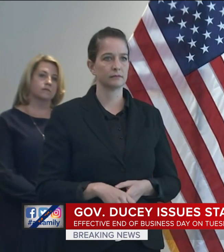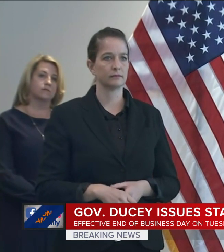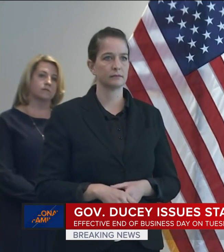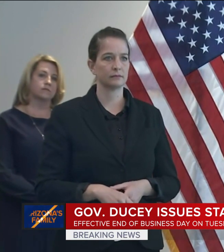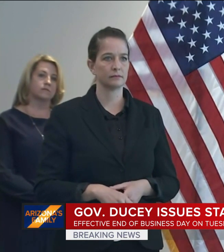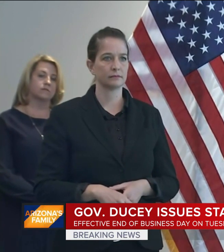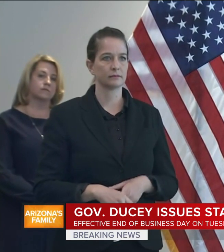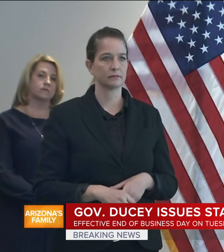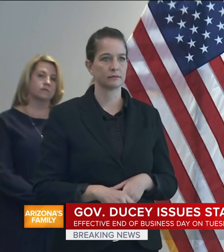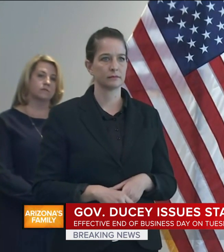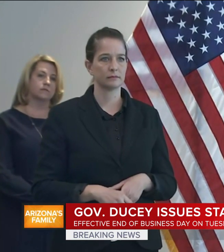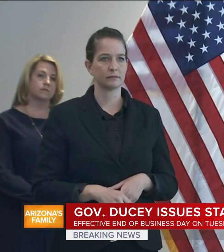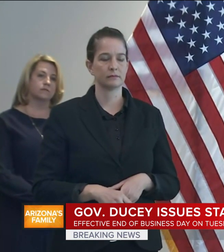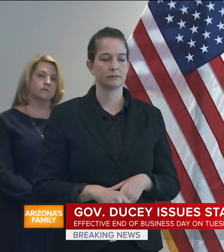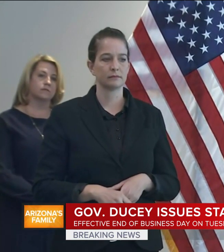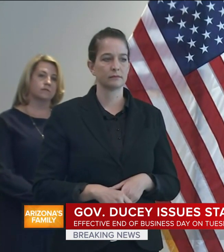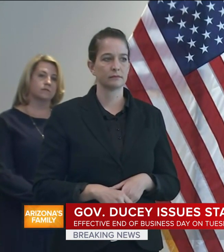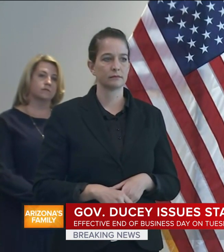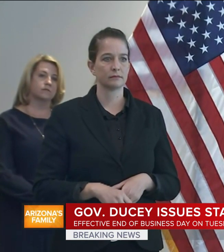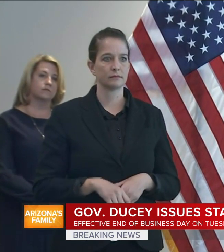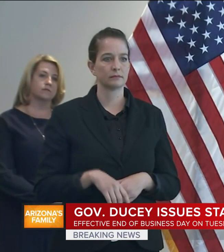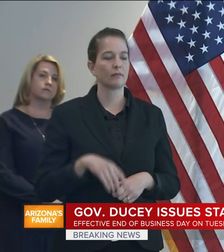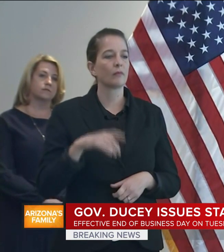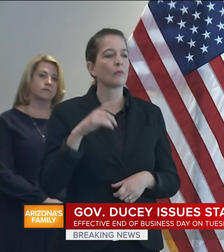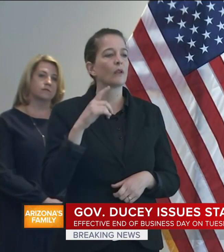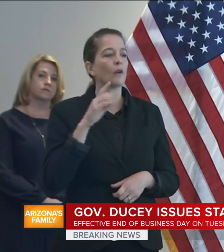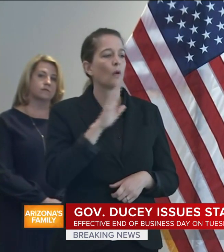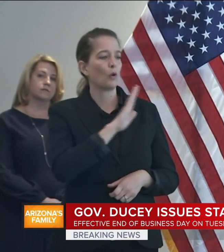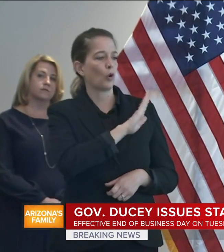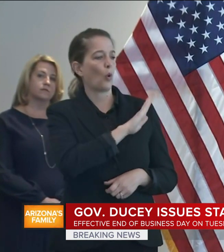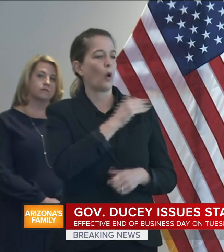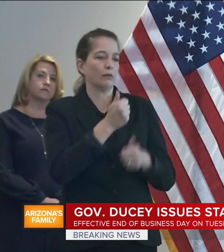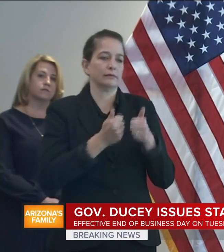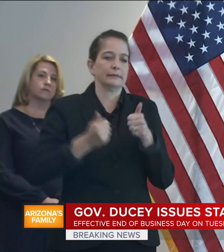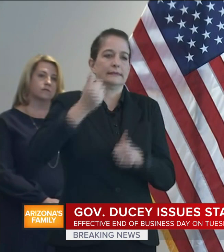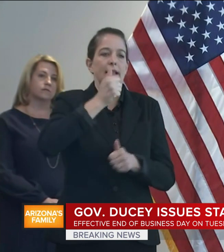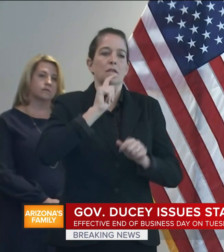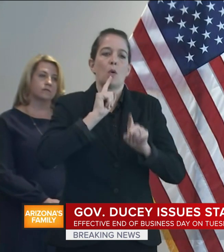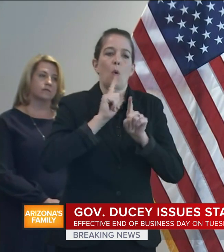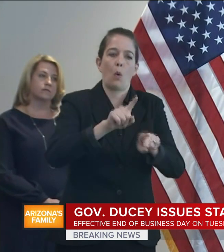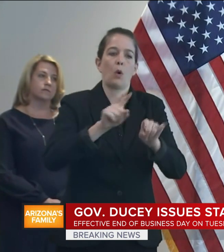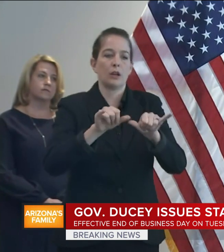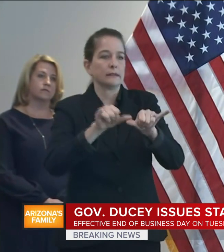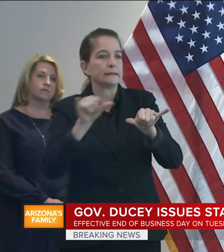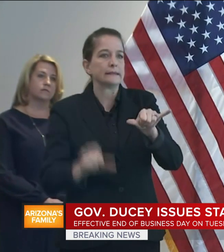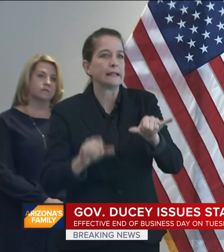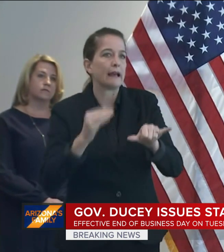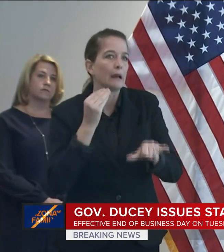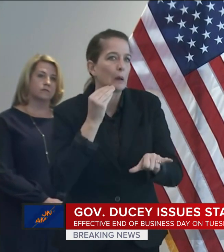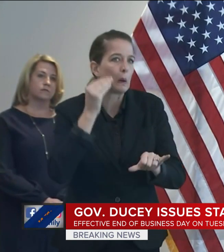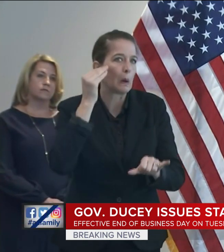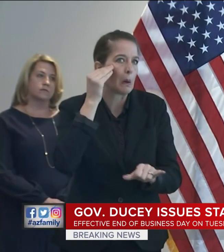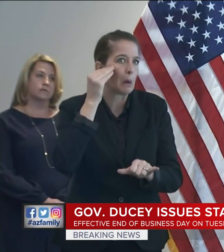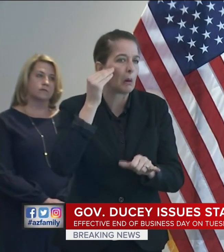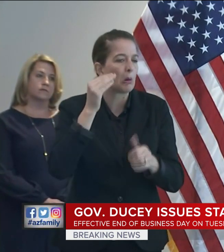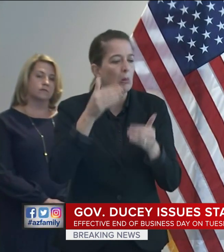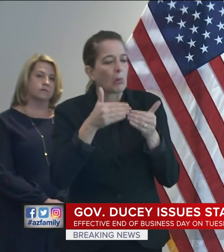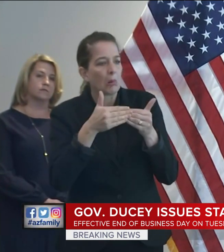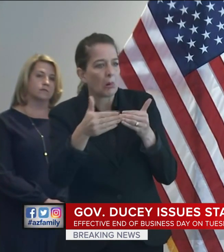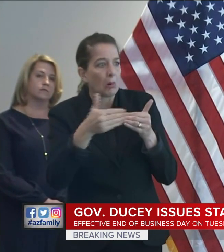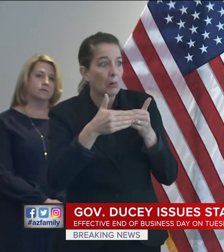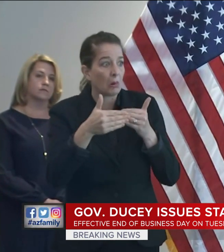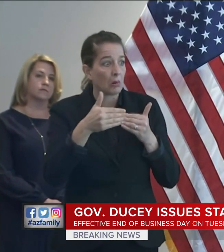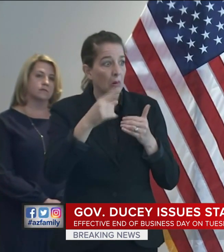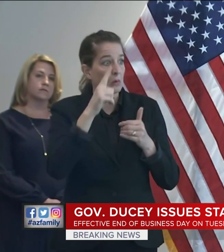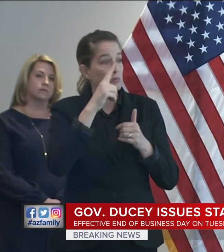the state of the home order, are we looking at a similar timeframe of one to two months, thinking it's going to be at least a couple